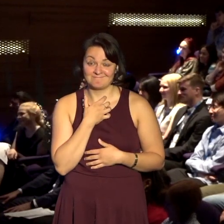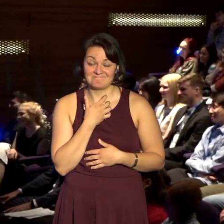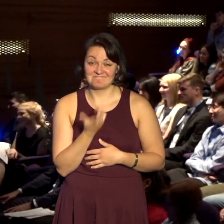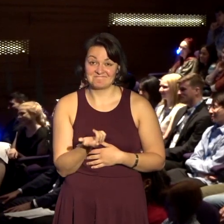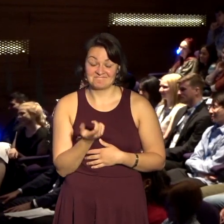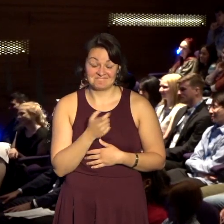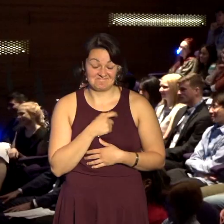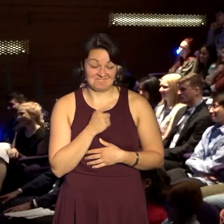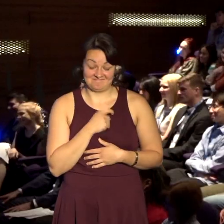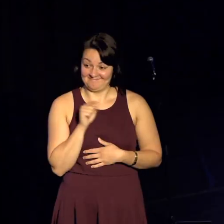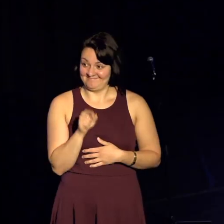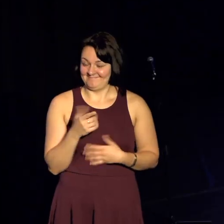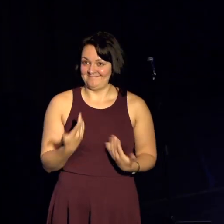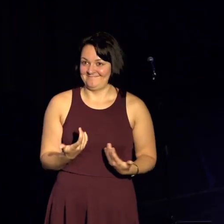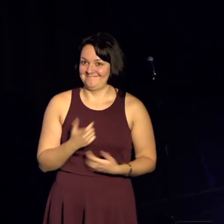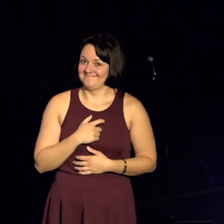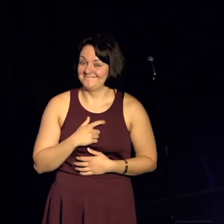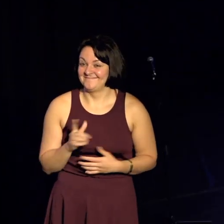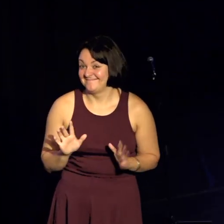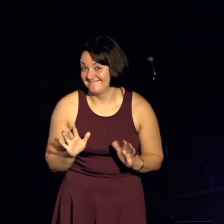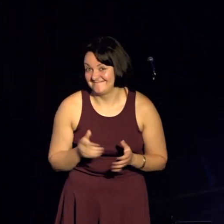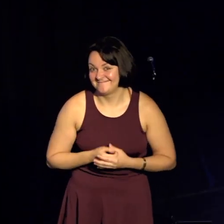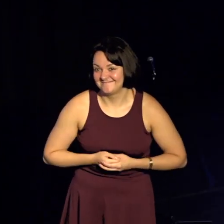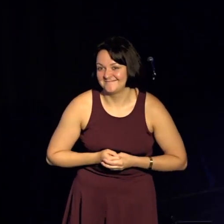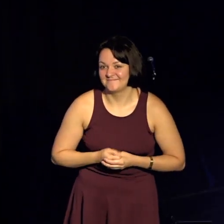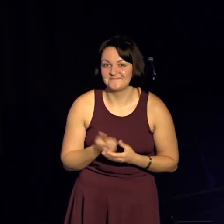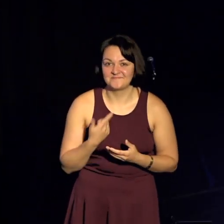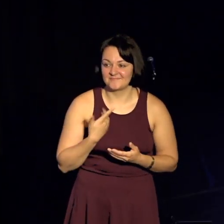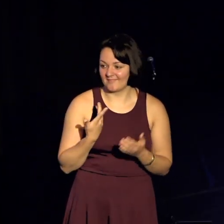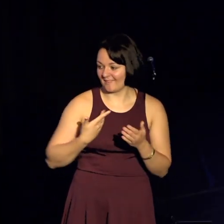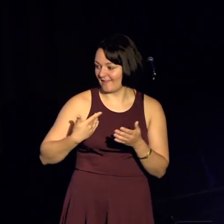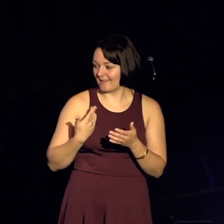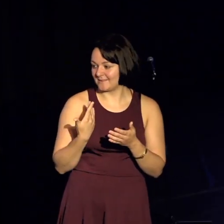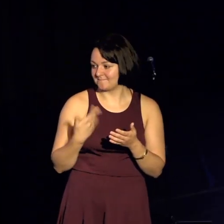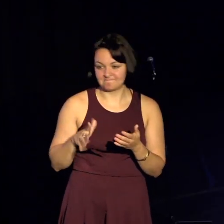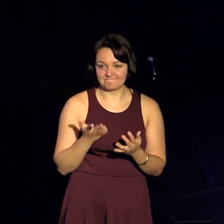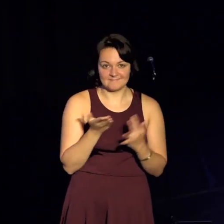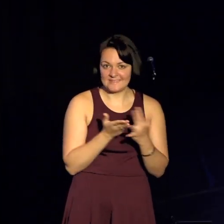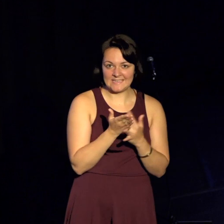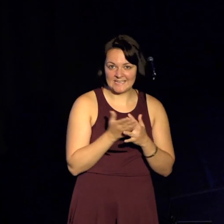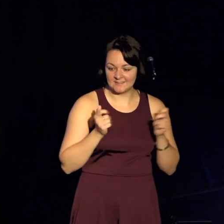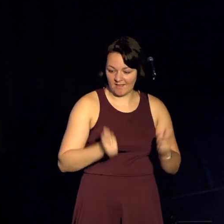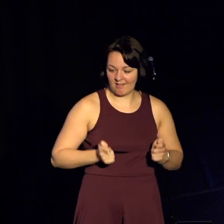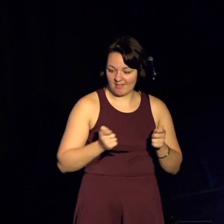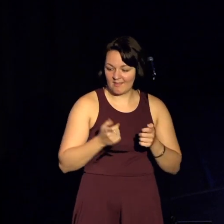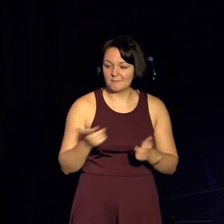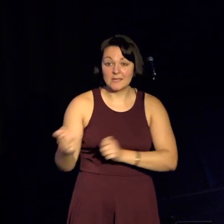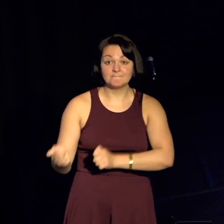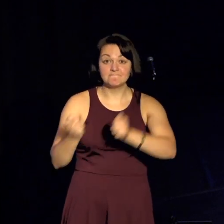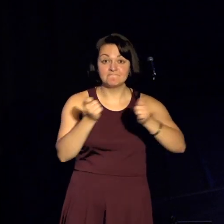And let me explain something. So at the time, I did not have an accessible vehicle. So what I would do is I would transfer into the car,